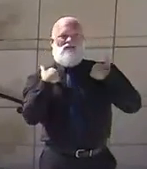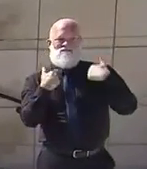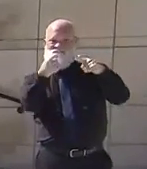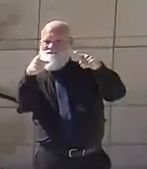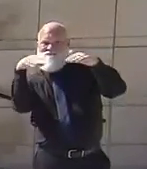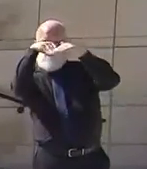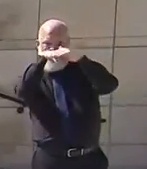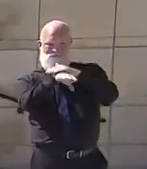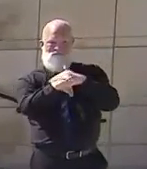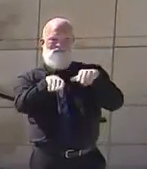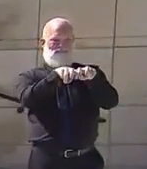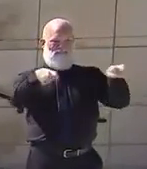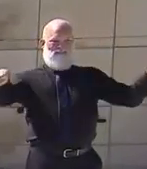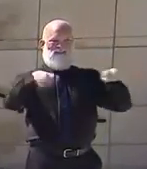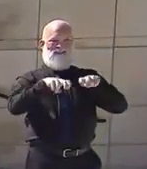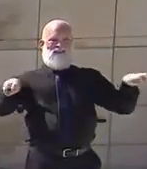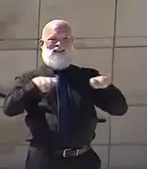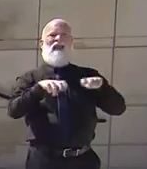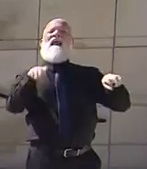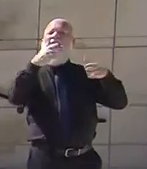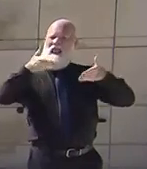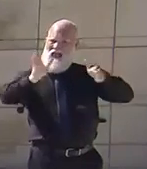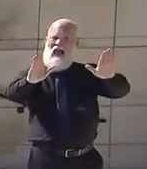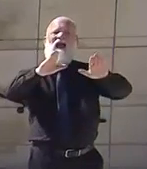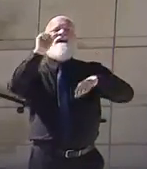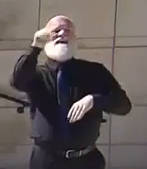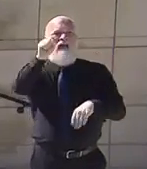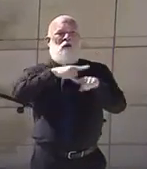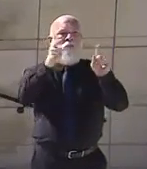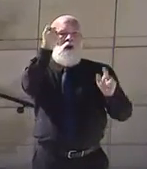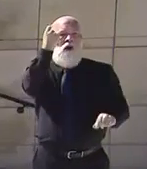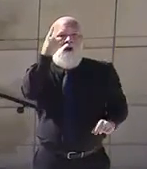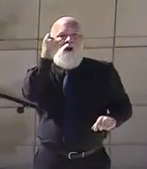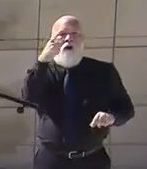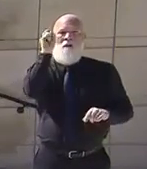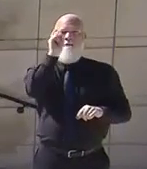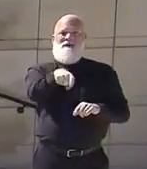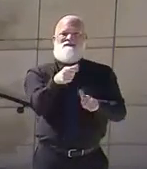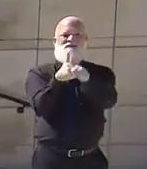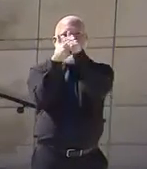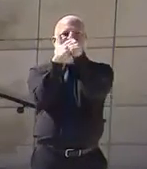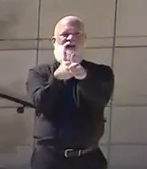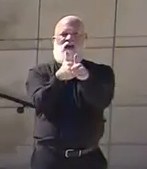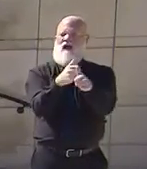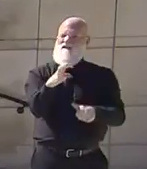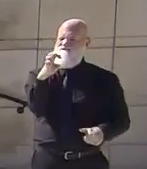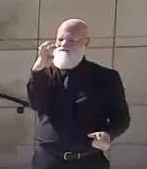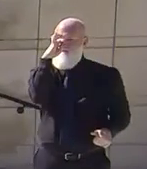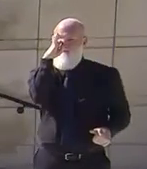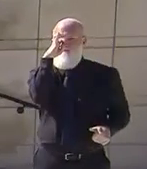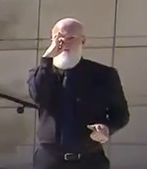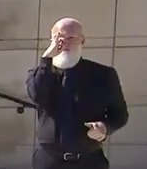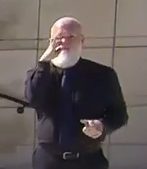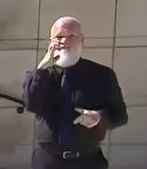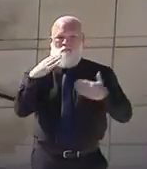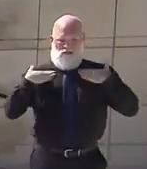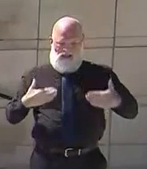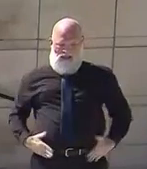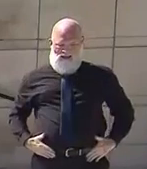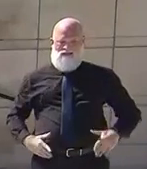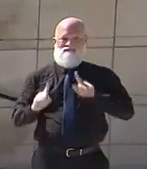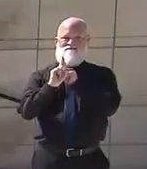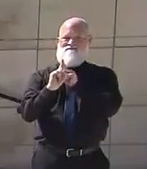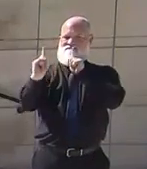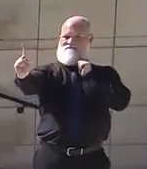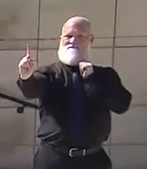guidelines, it must be done in accordance with strict social distancing protocols. I urge faith leaders to